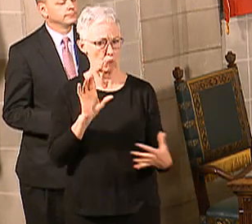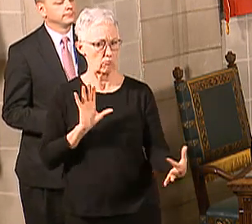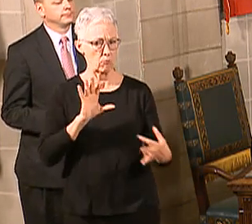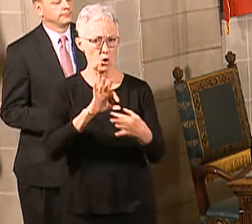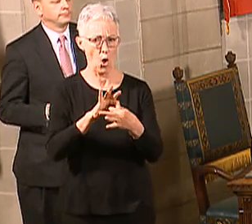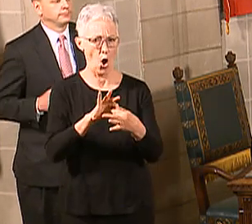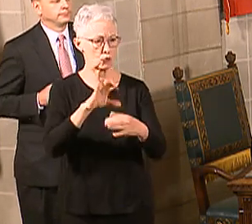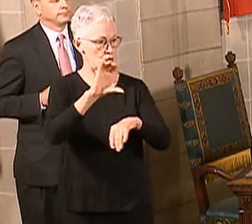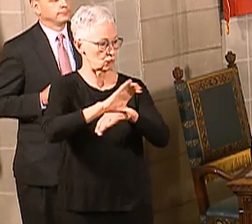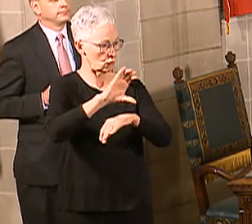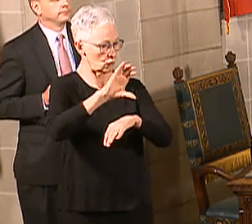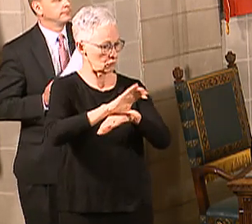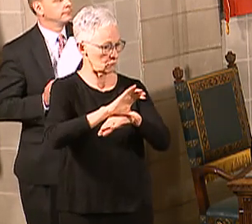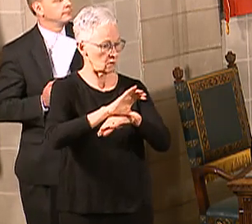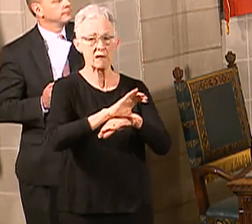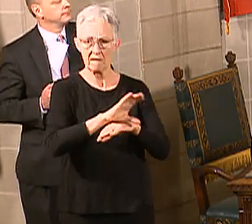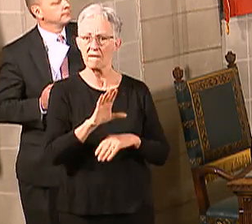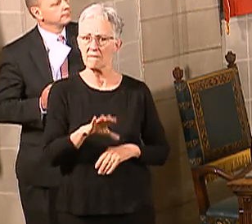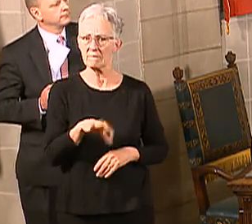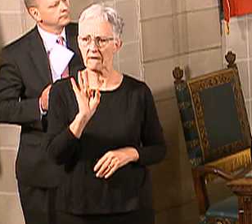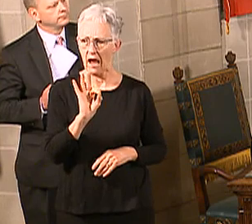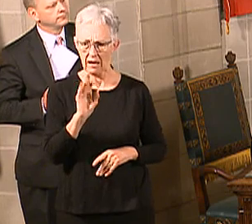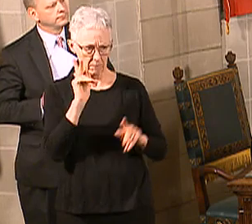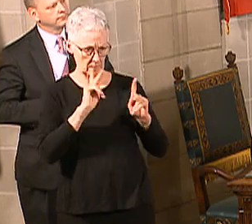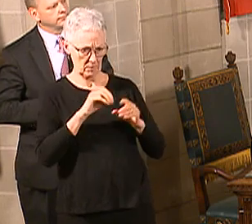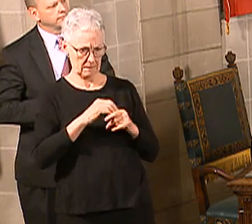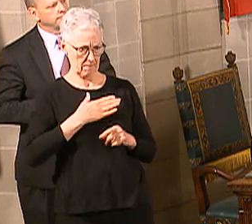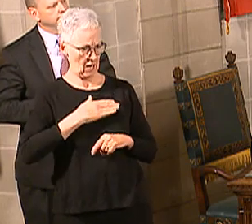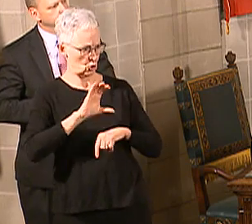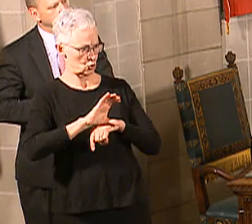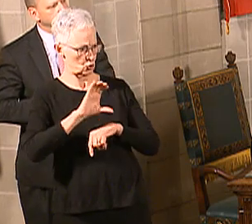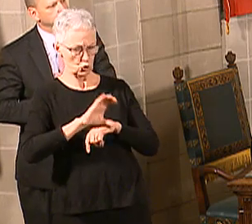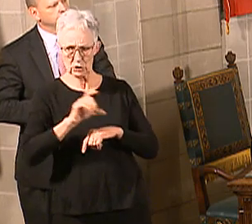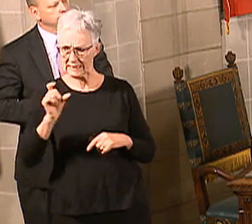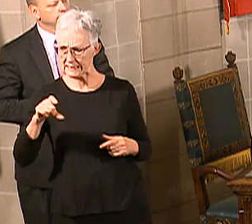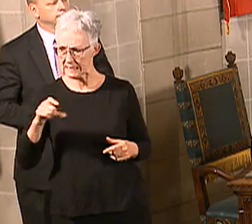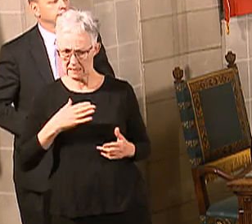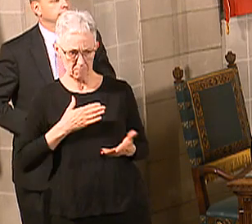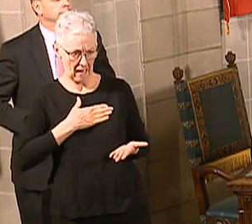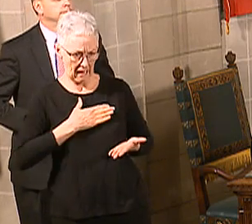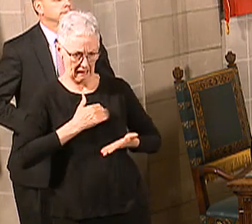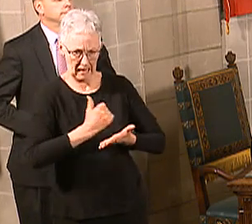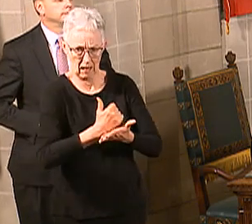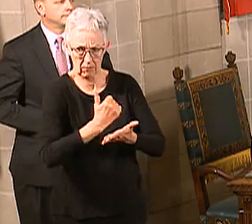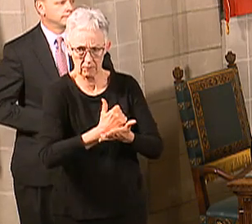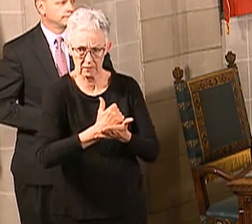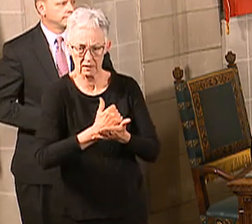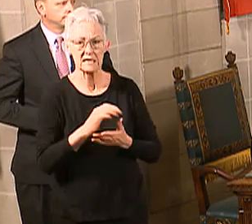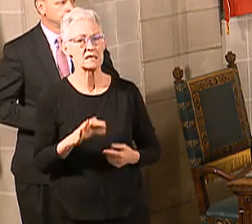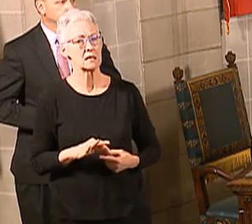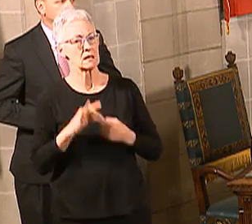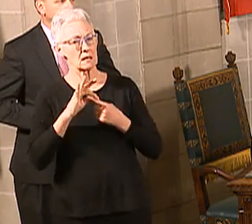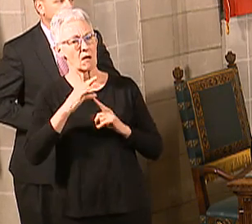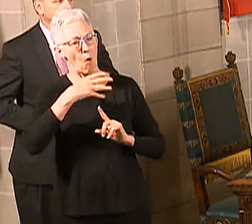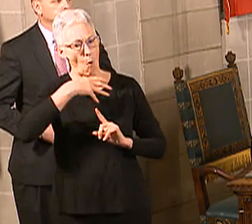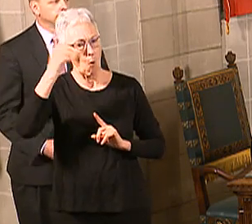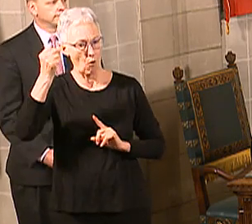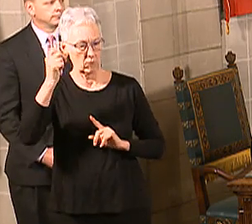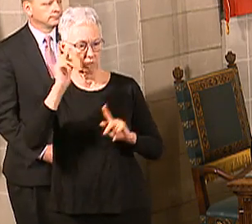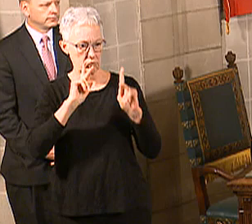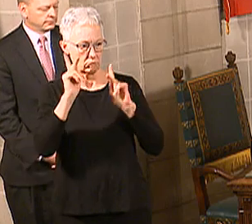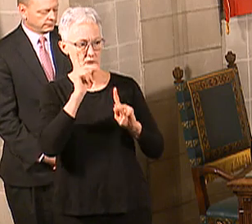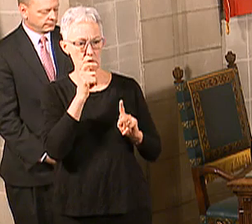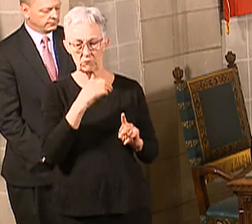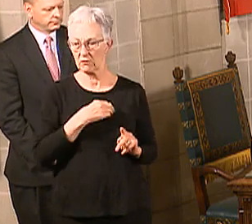congregation to find out if there's members of your congregation who need that extra help. Again, our older folks, especially those with underlying health